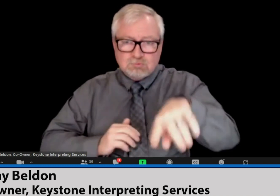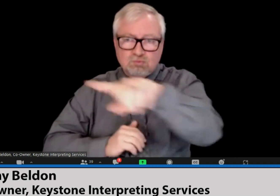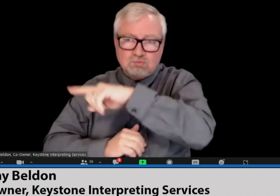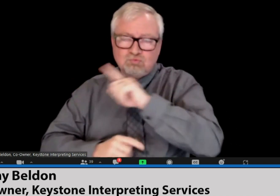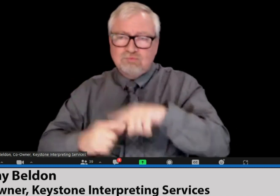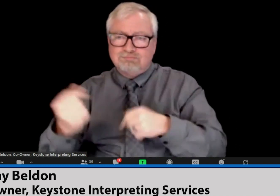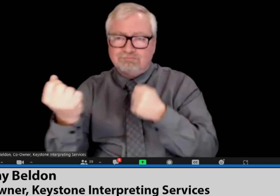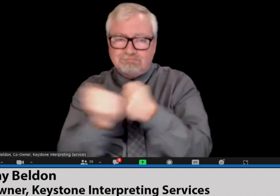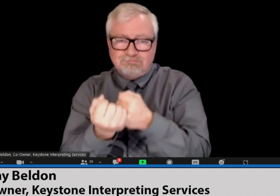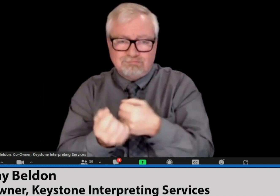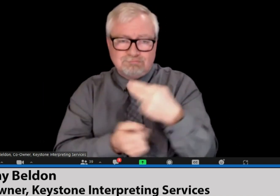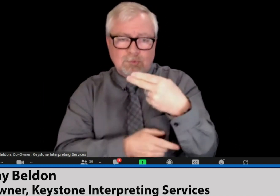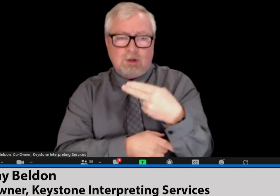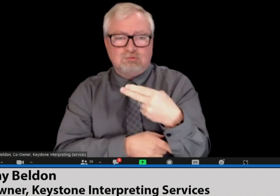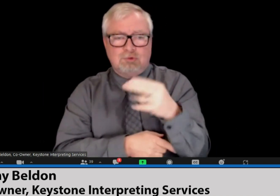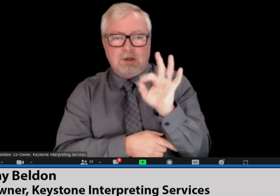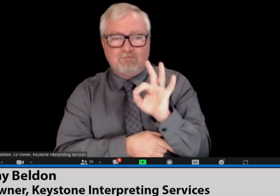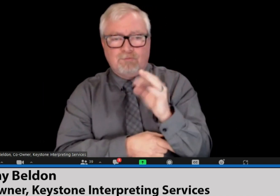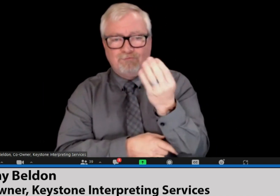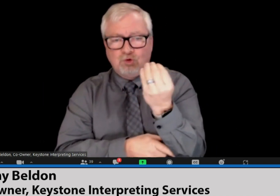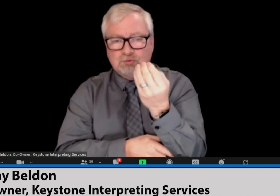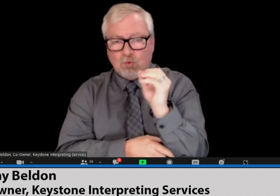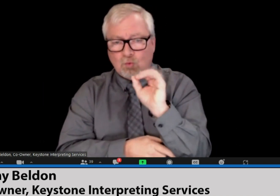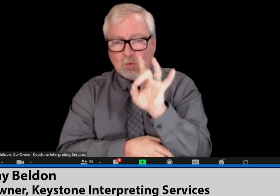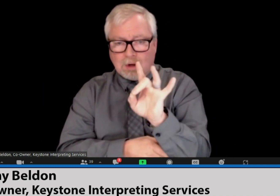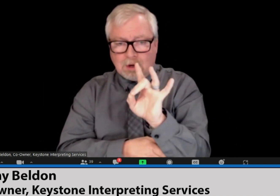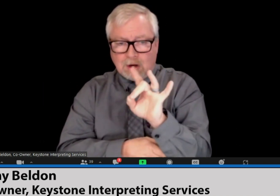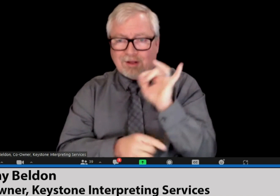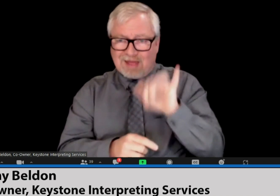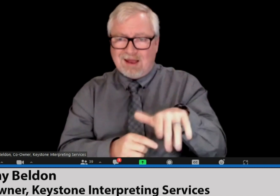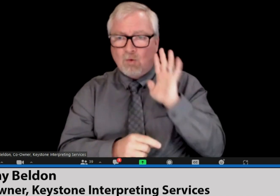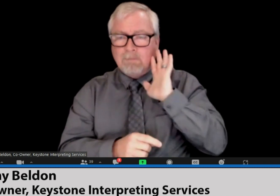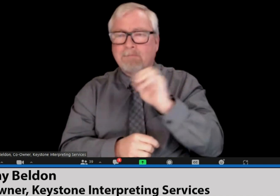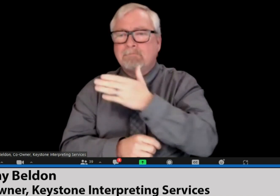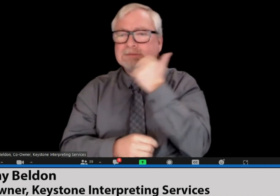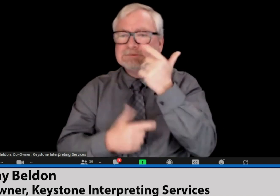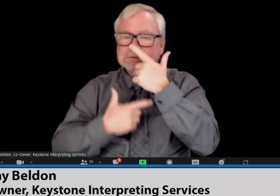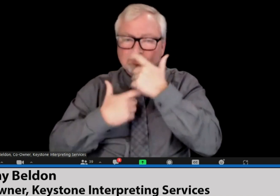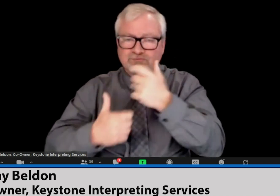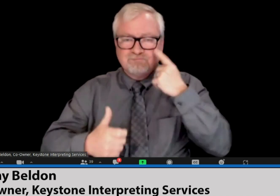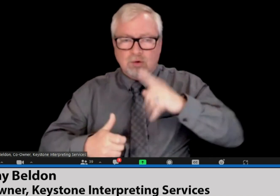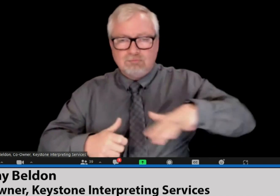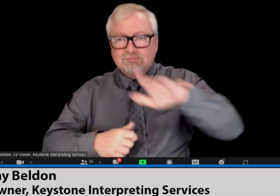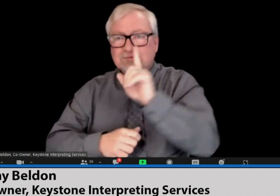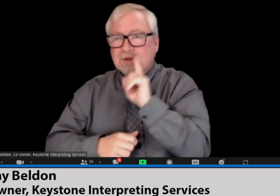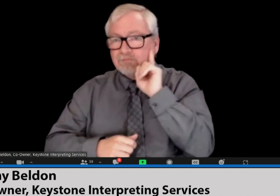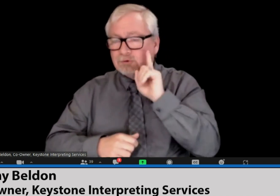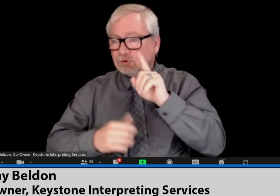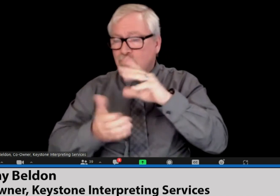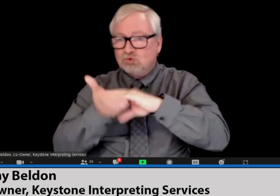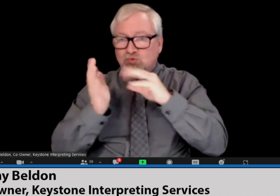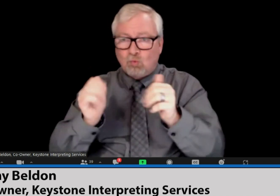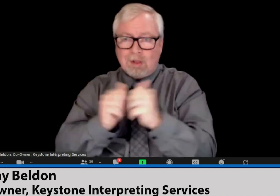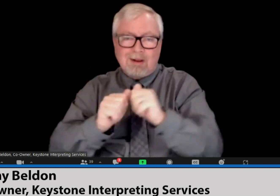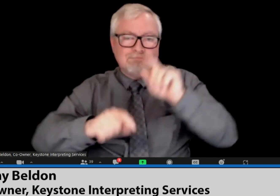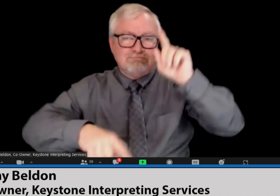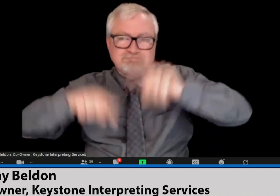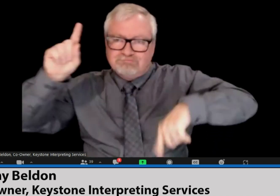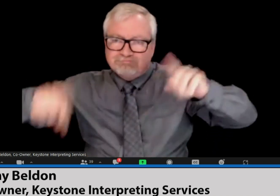but in particular Minnesota. I respectfully request that you support House File 1408 in the interest of the deaf